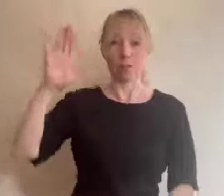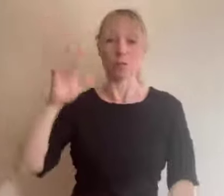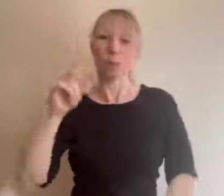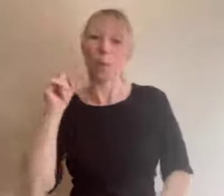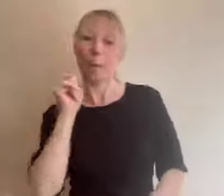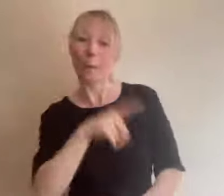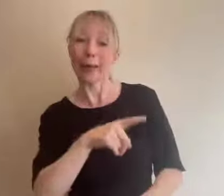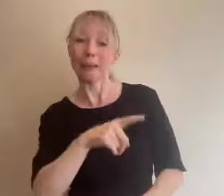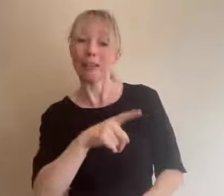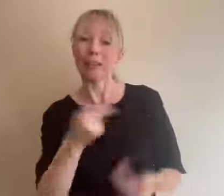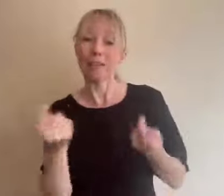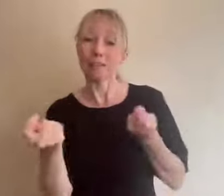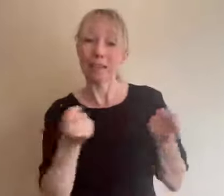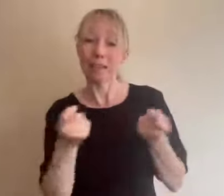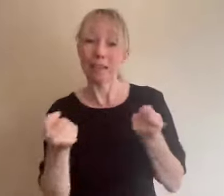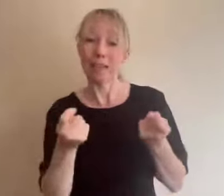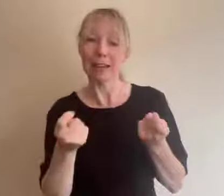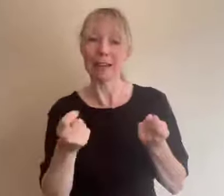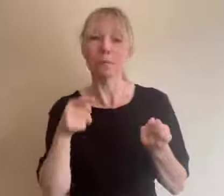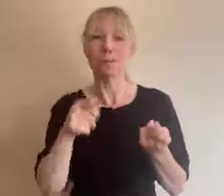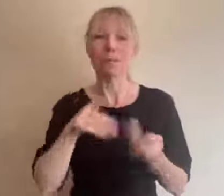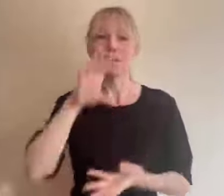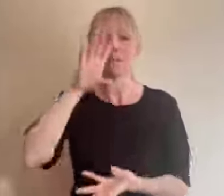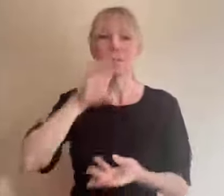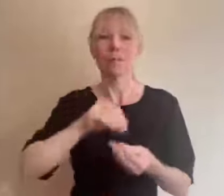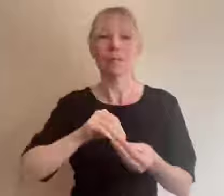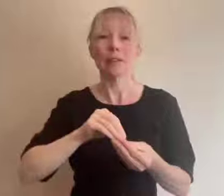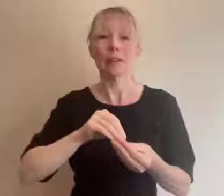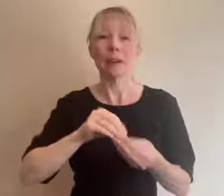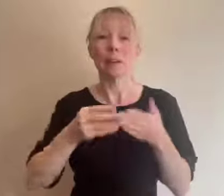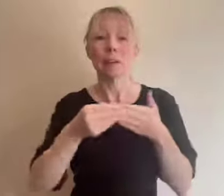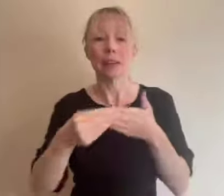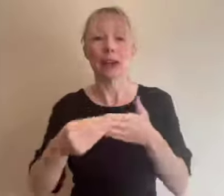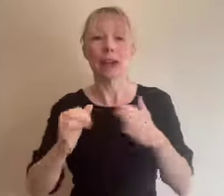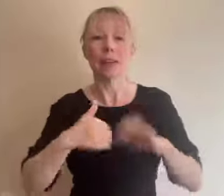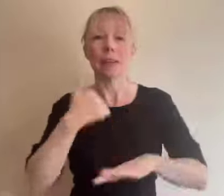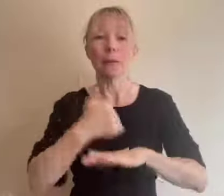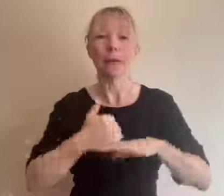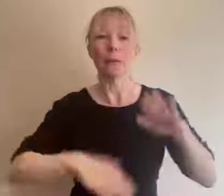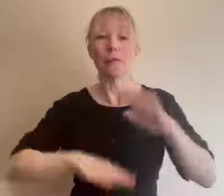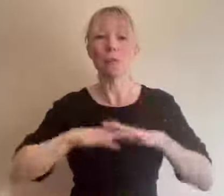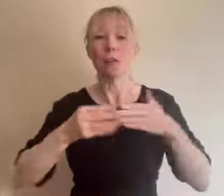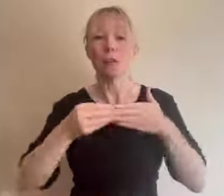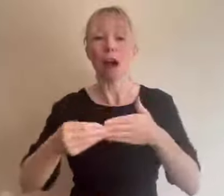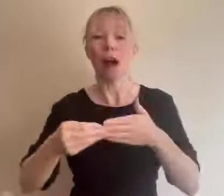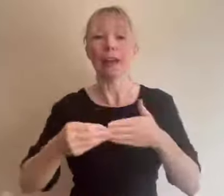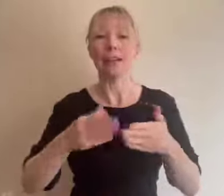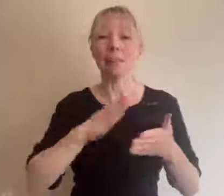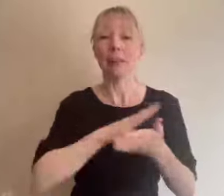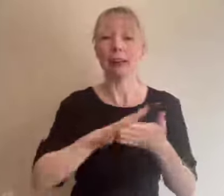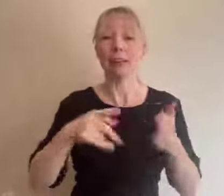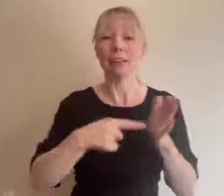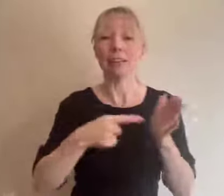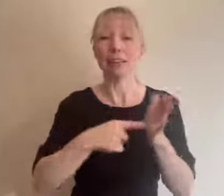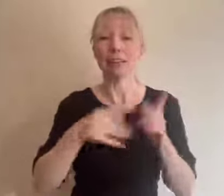this is a summary guide based on our full guide which can be found at https colon